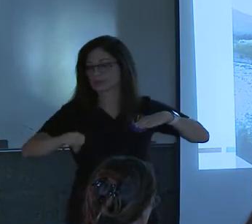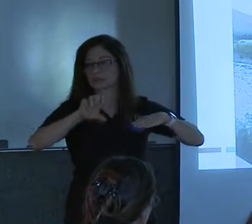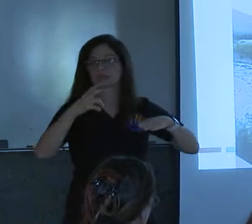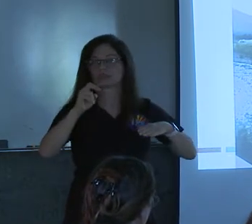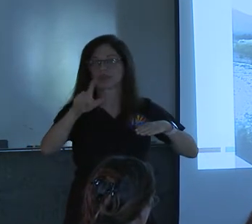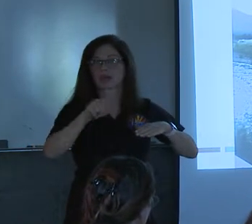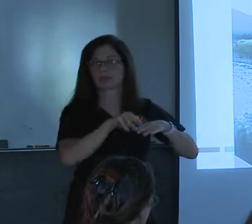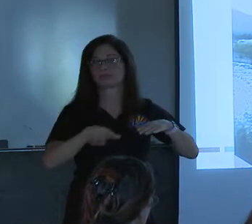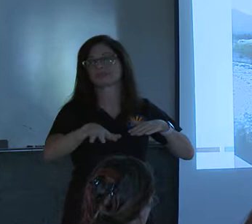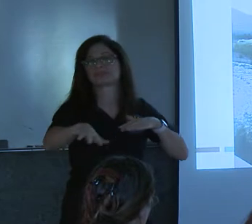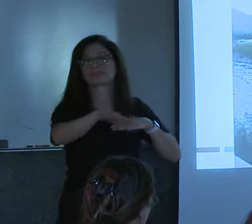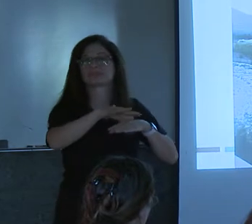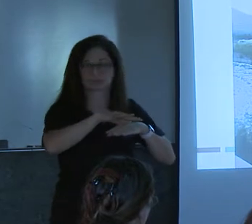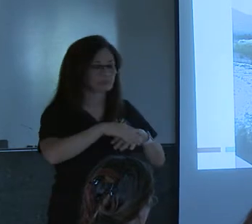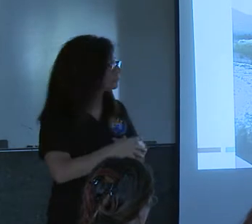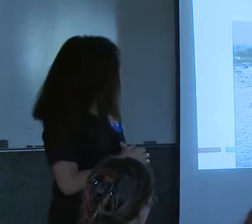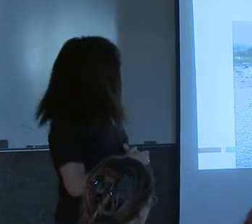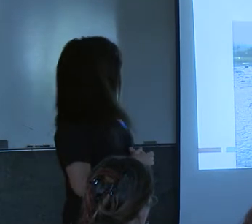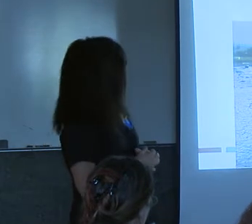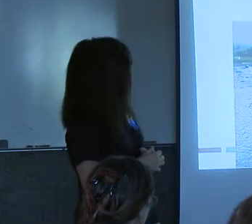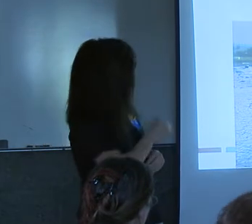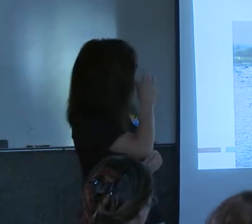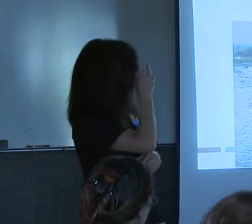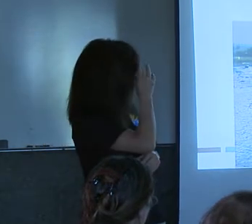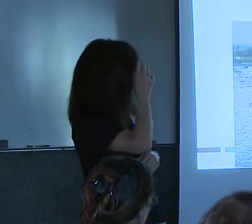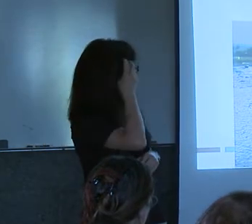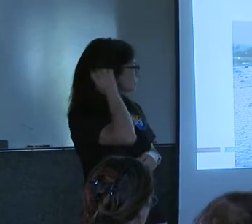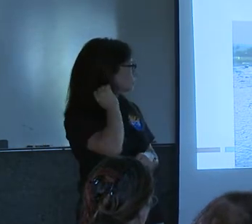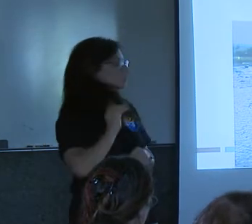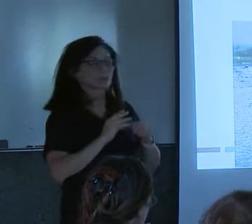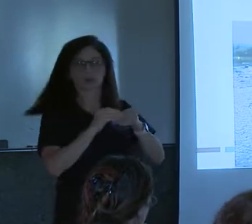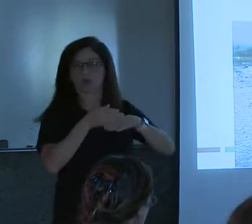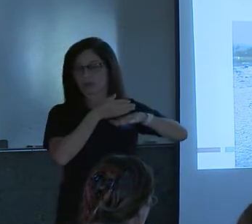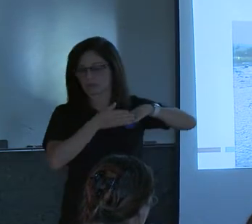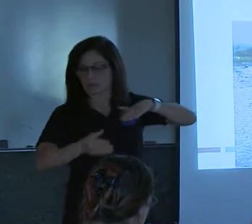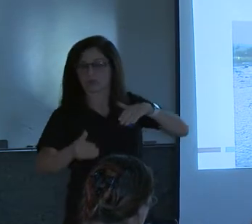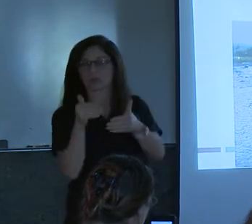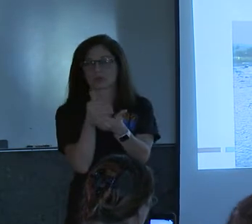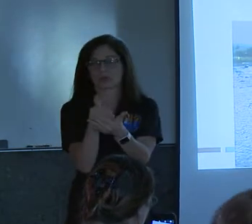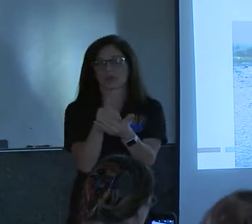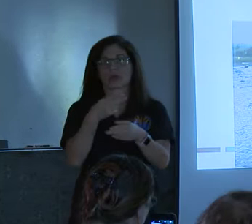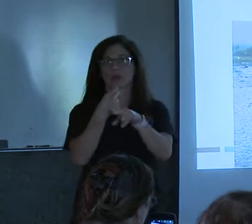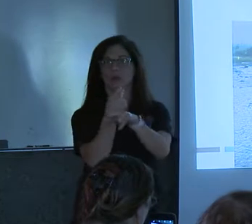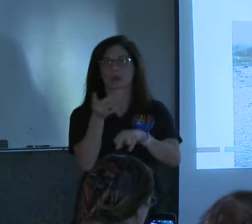and conveyed its way down or flowed its way down. So here's further down closer to Highway 89